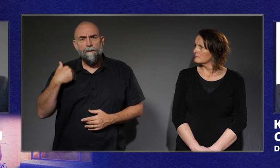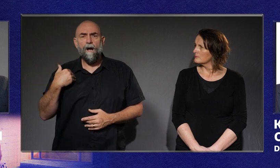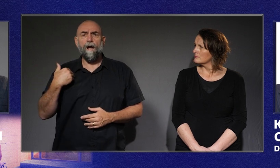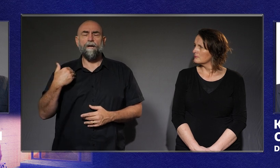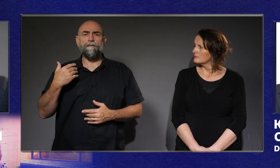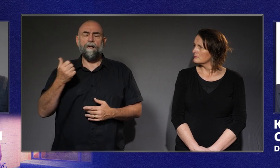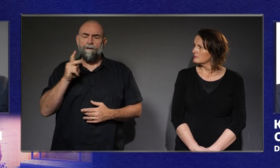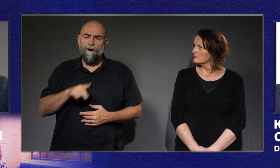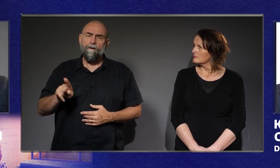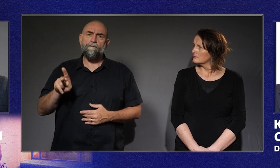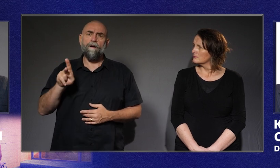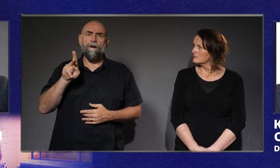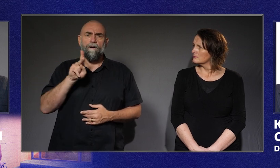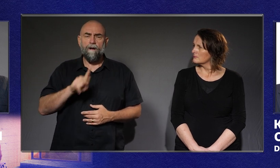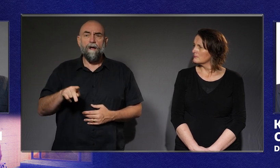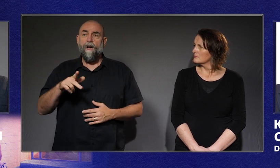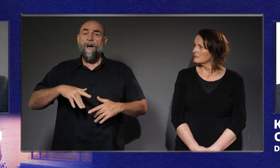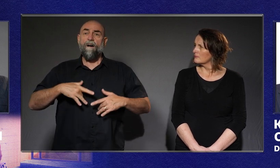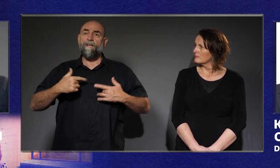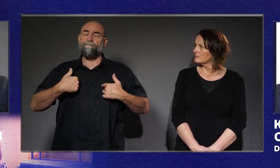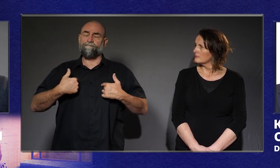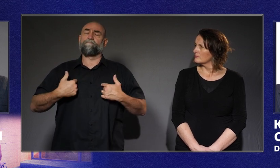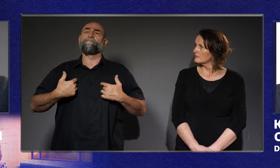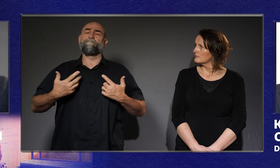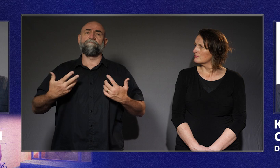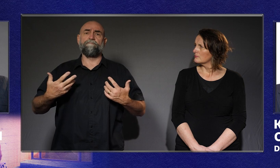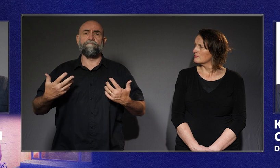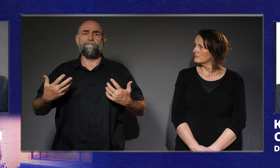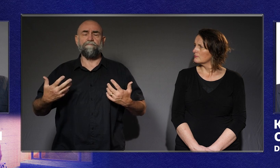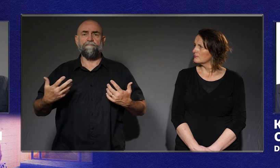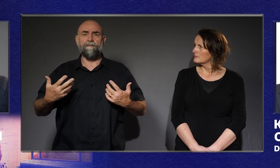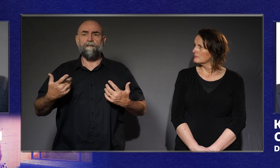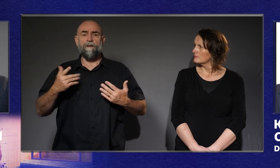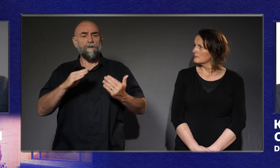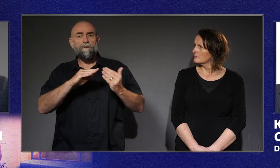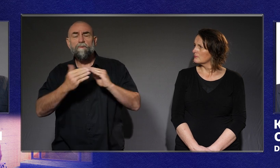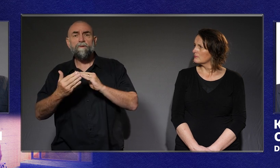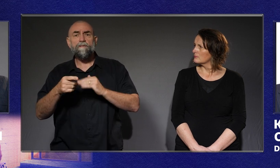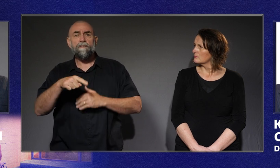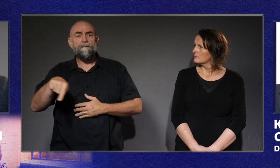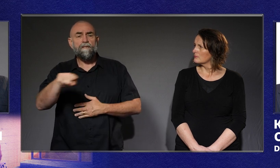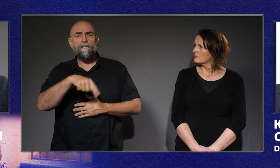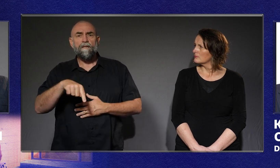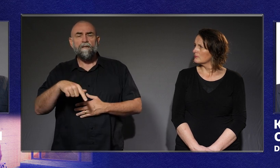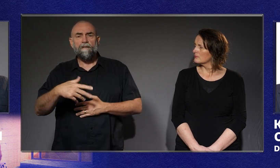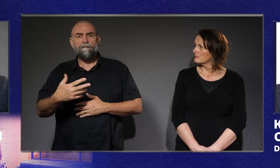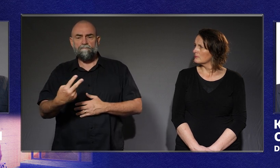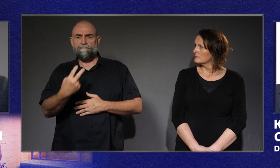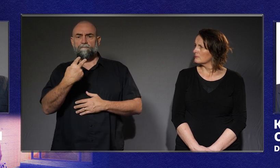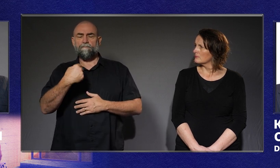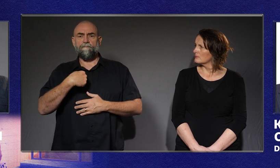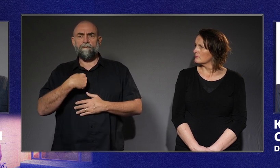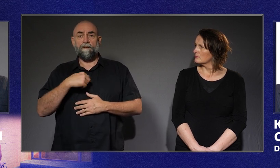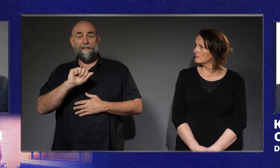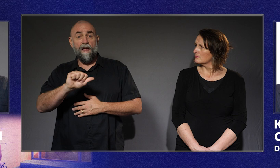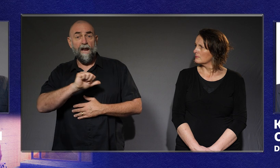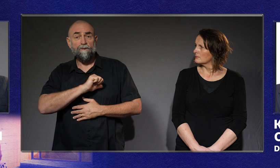fully valued and society, through its